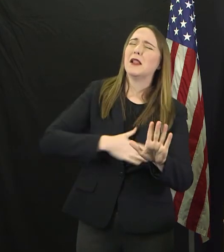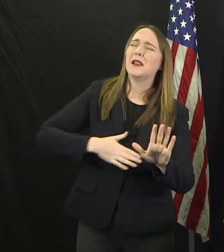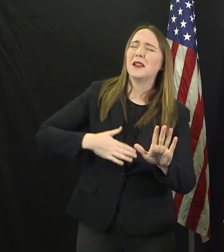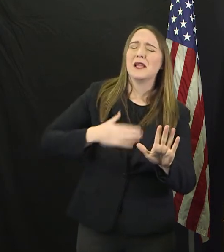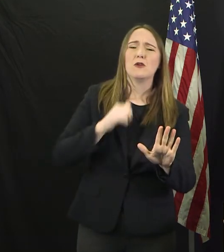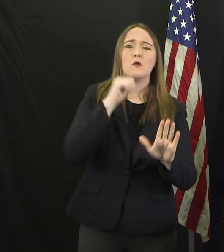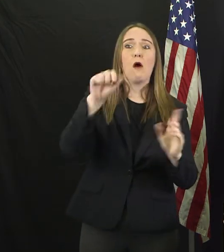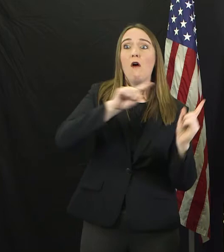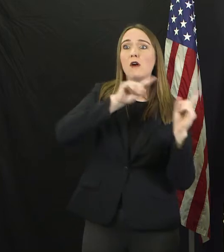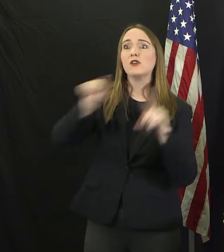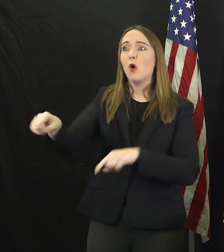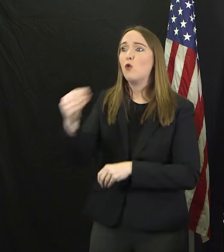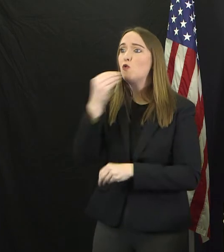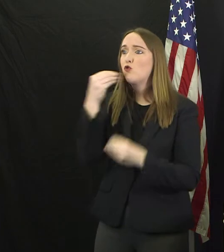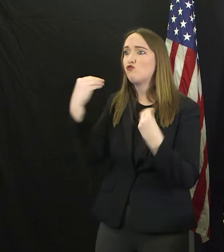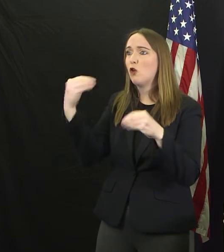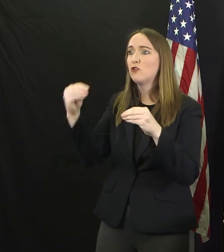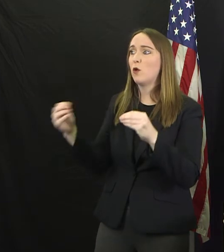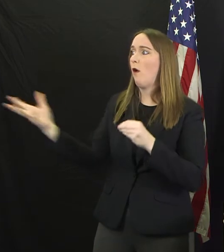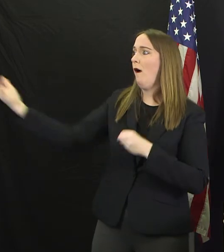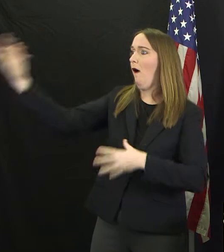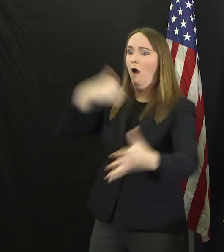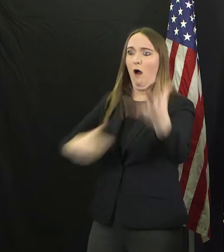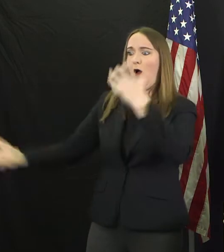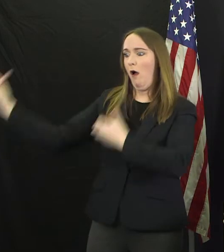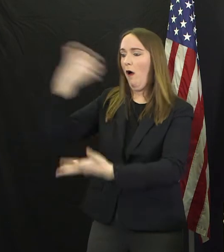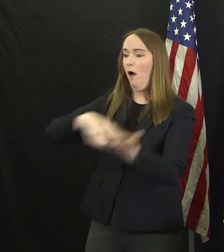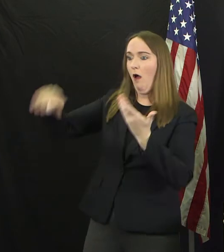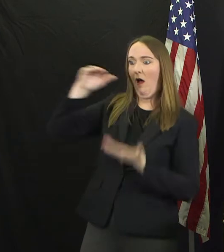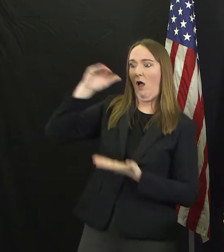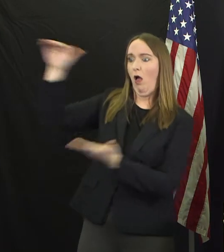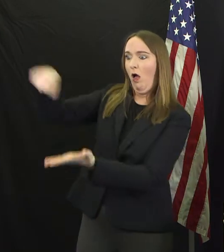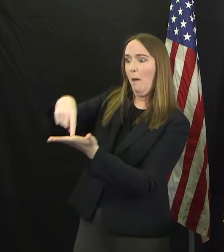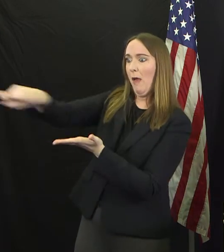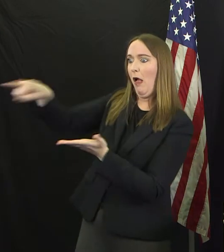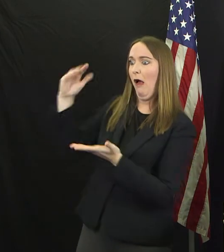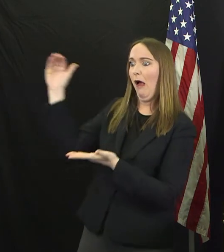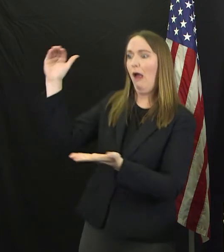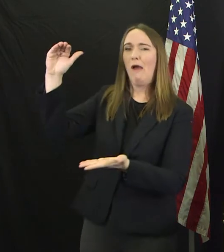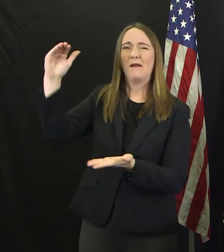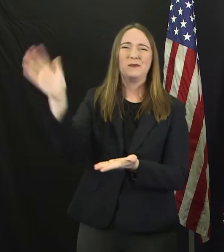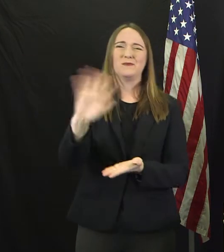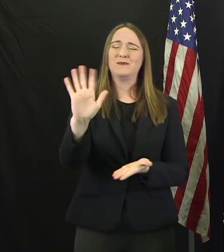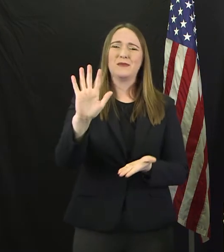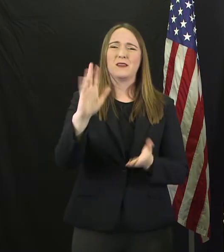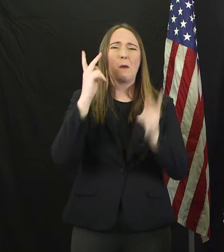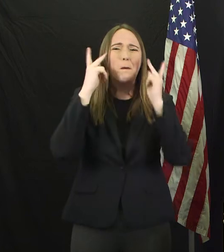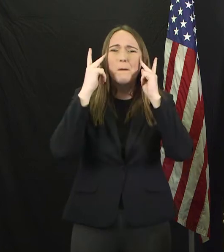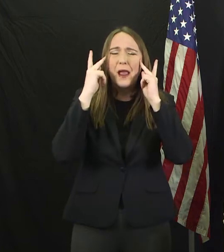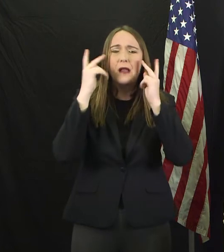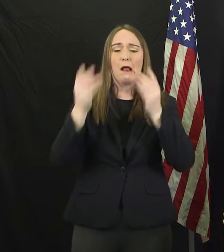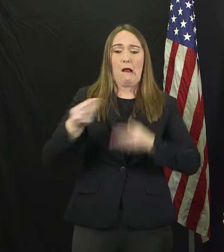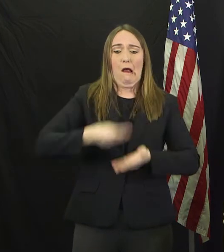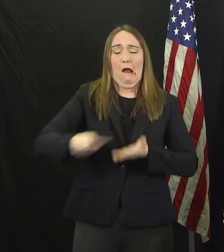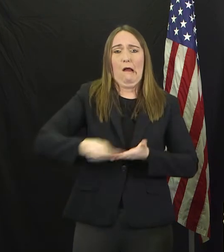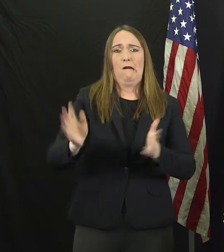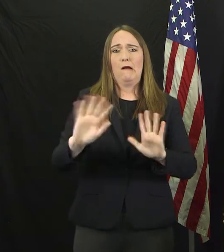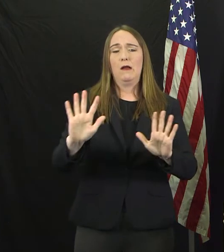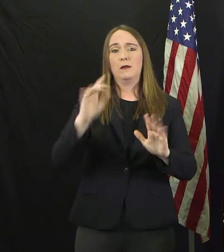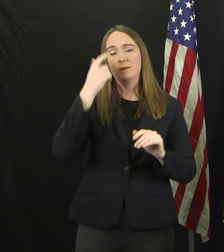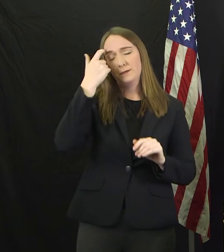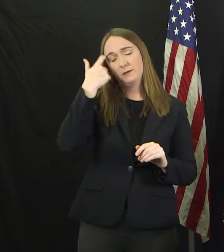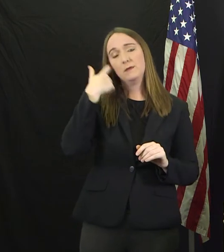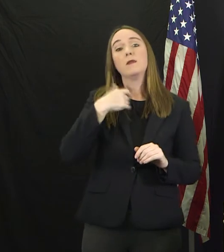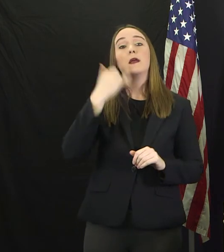There's no need to panic shop here. And when you go to the grocery store, try to restrict it to one family member